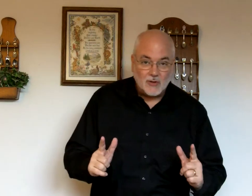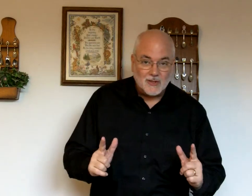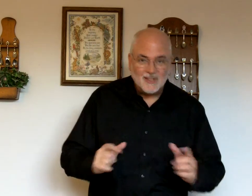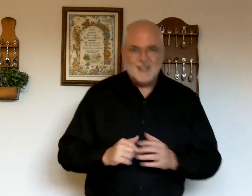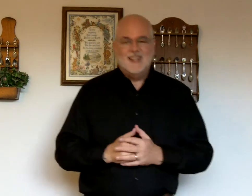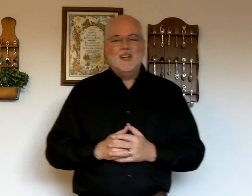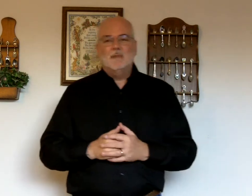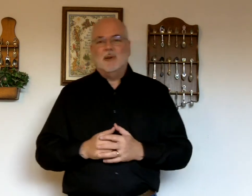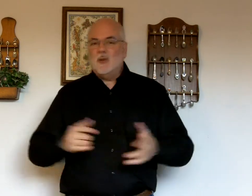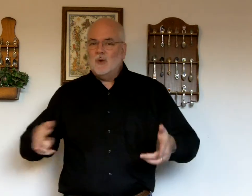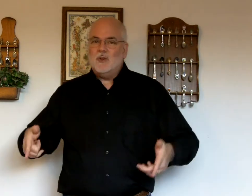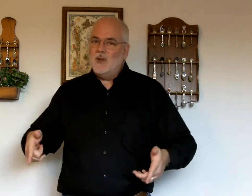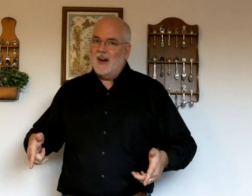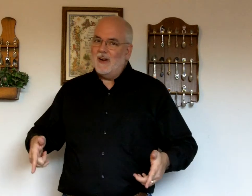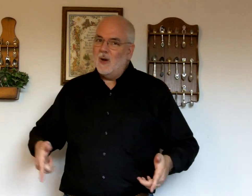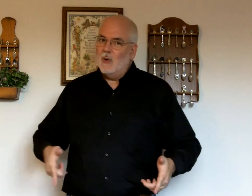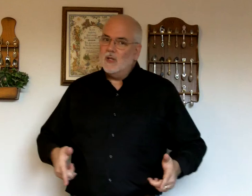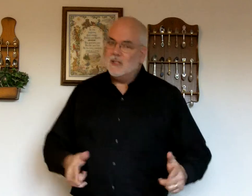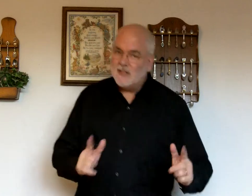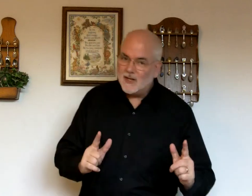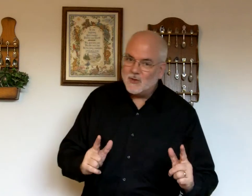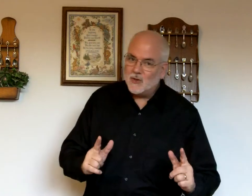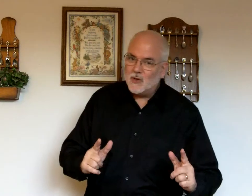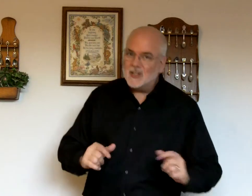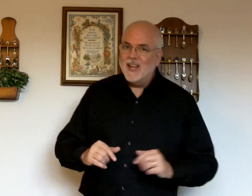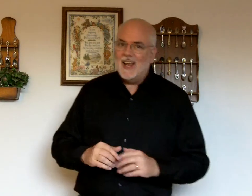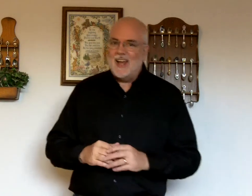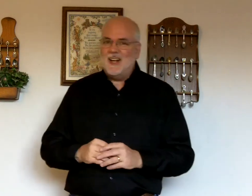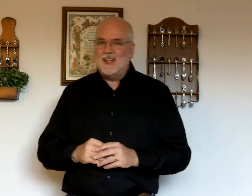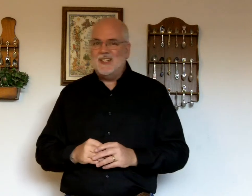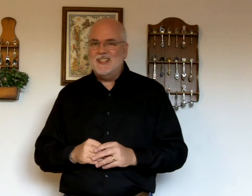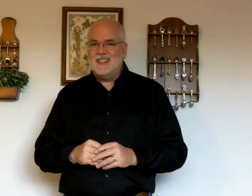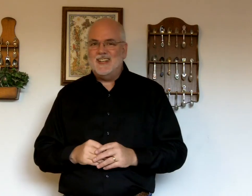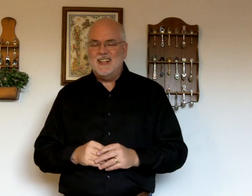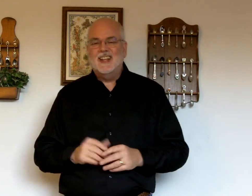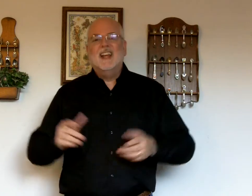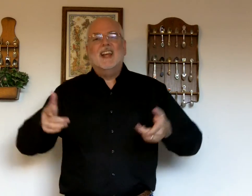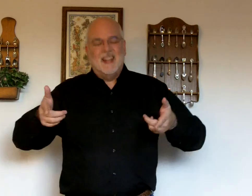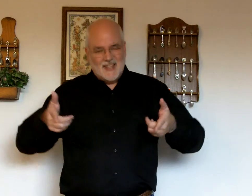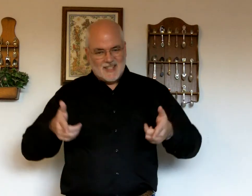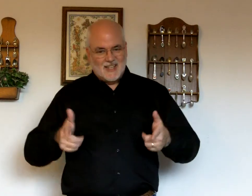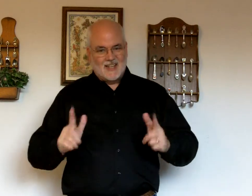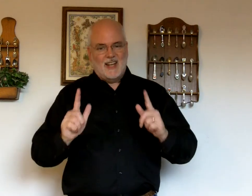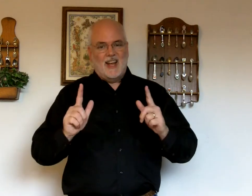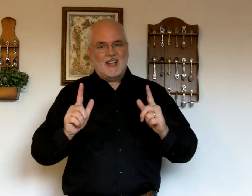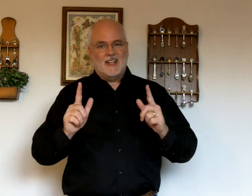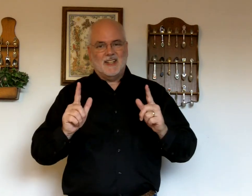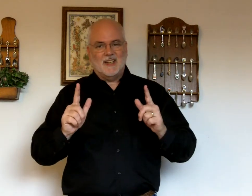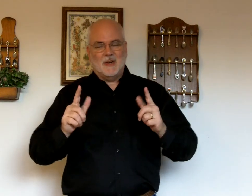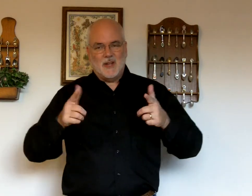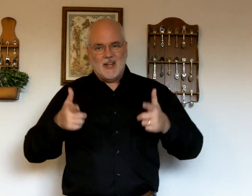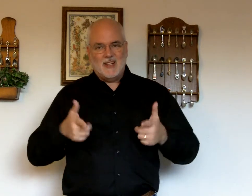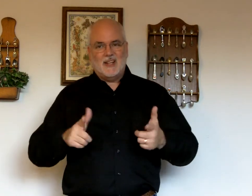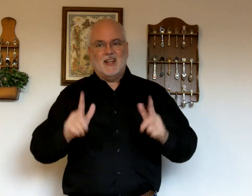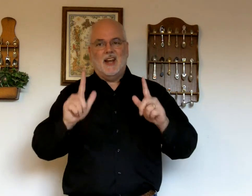But don't you dare go six shooters at LTC. It's let. Okay. Let.